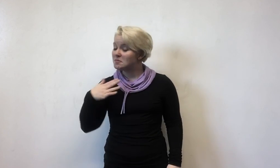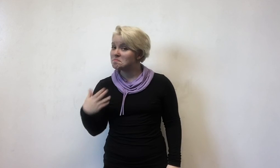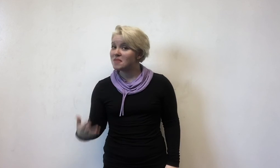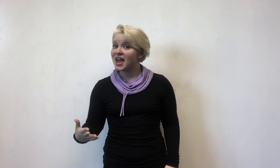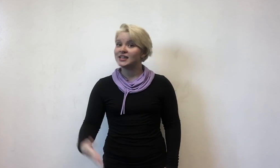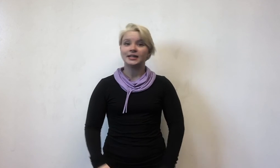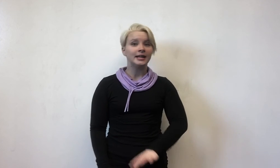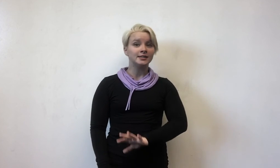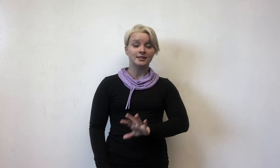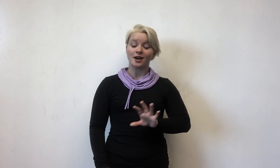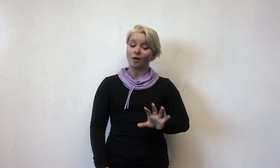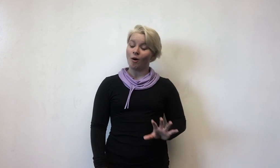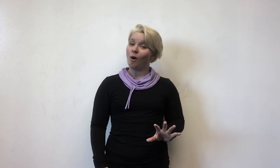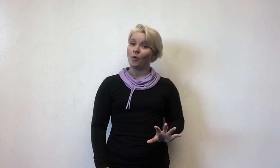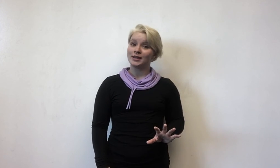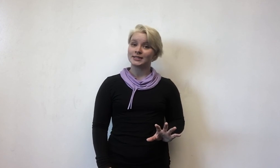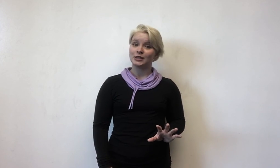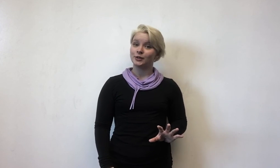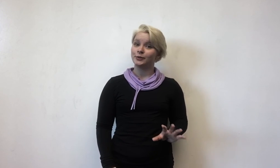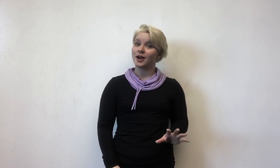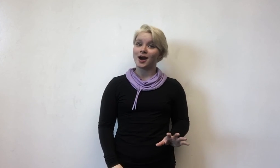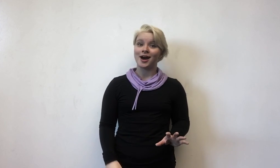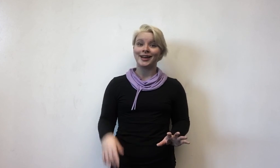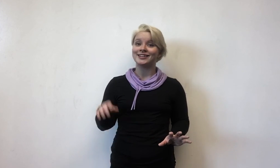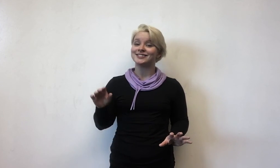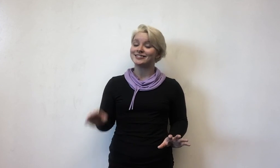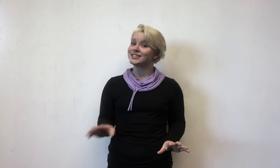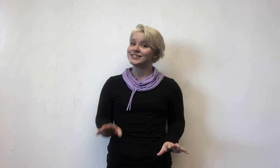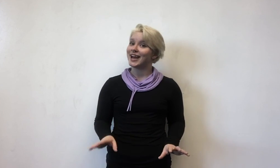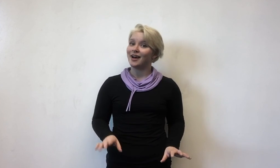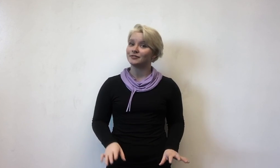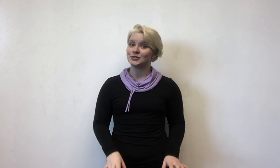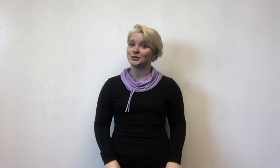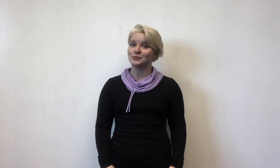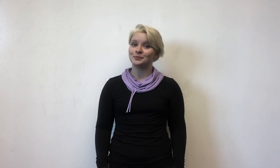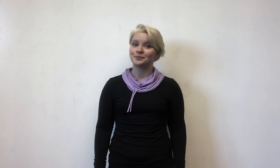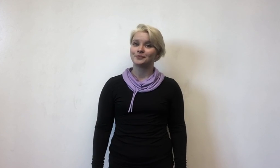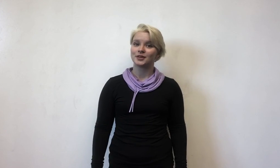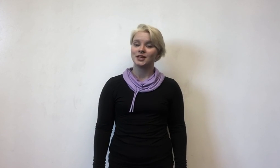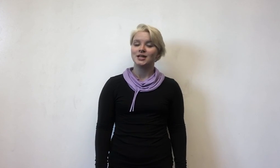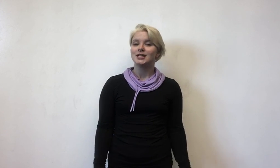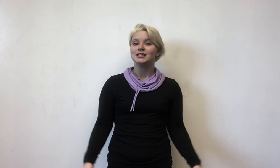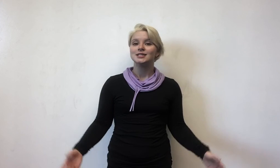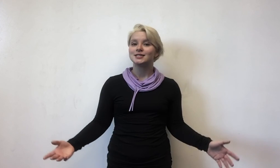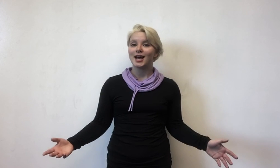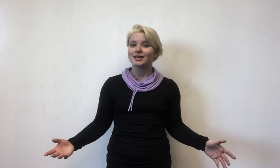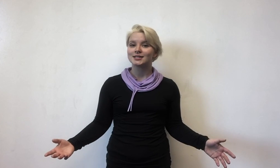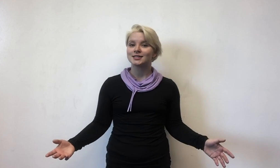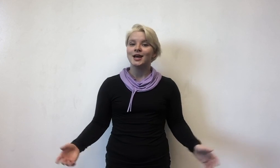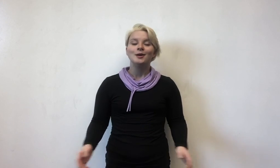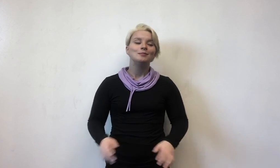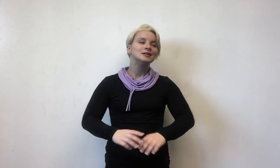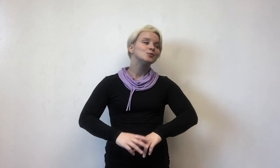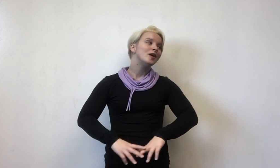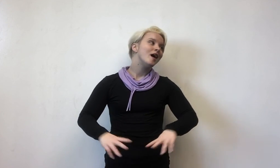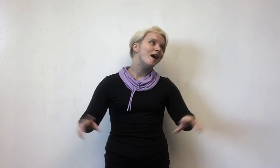demanded. It does not always include God and it doesn't have to. Sex means whatever